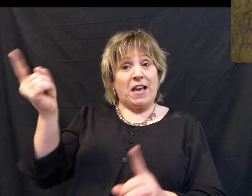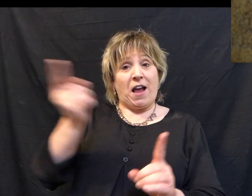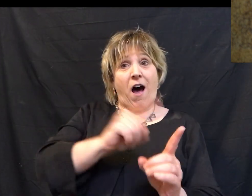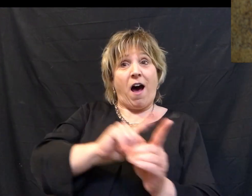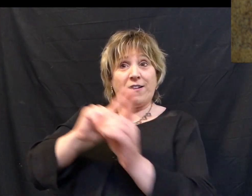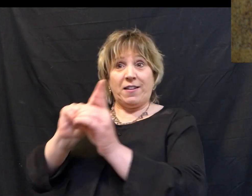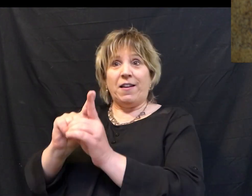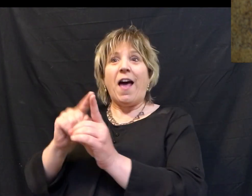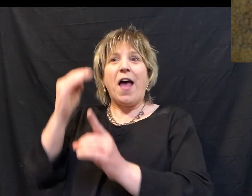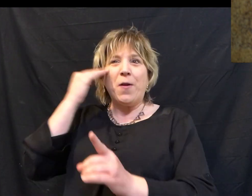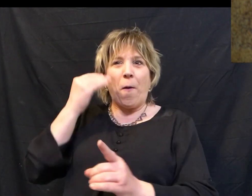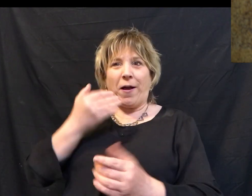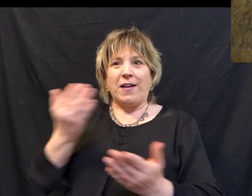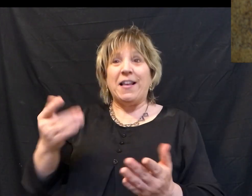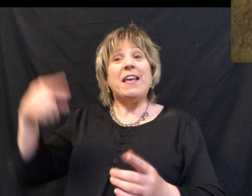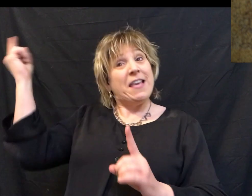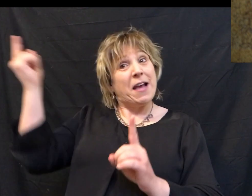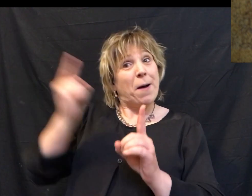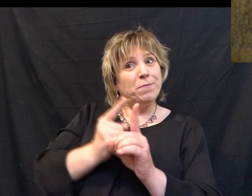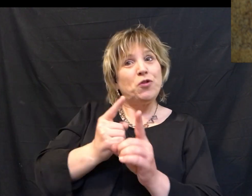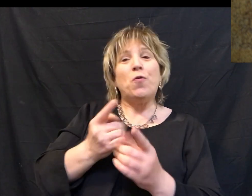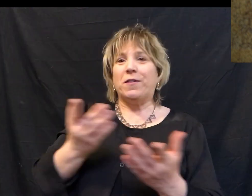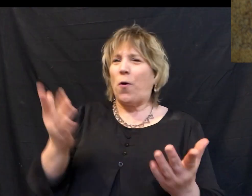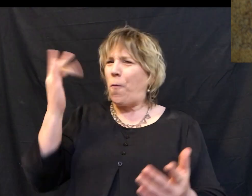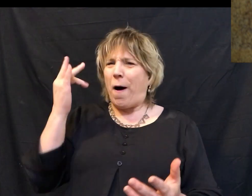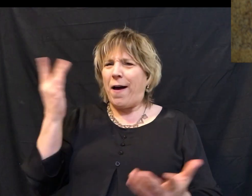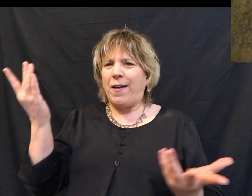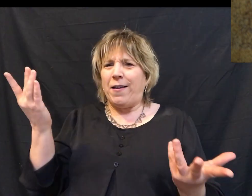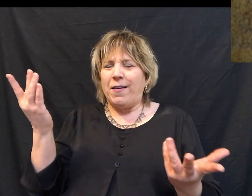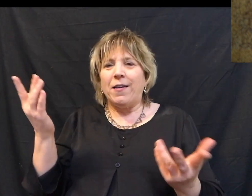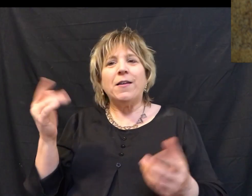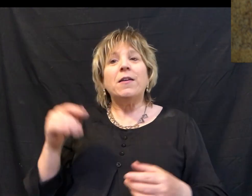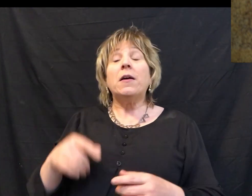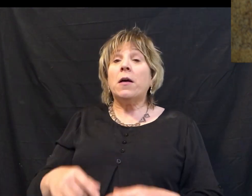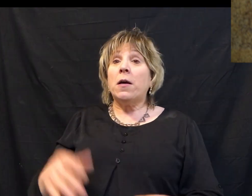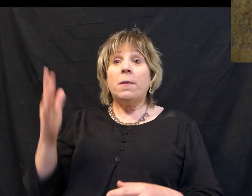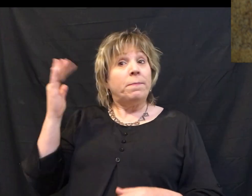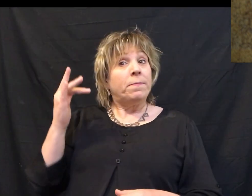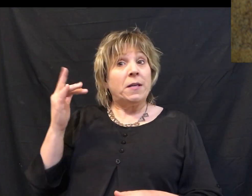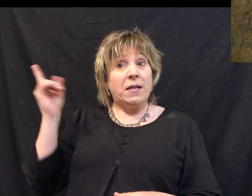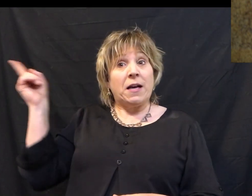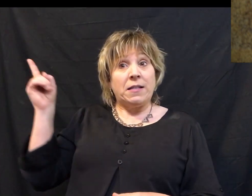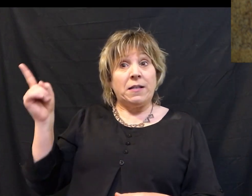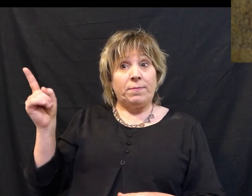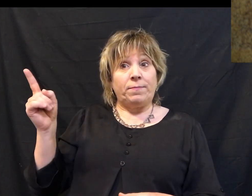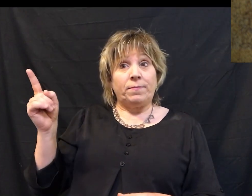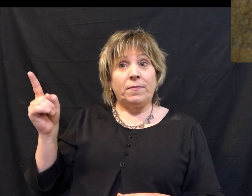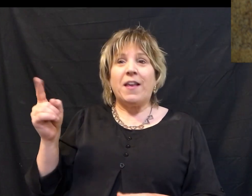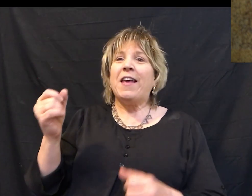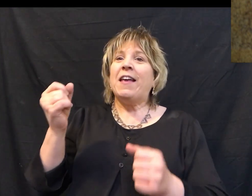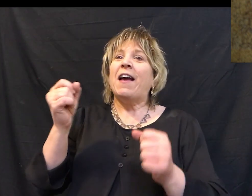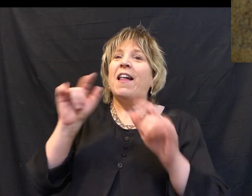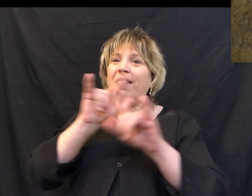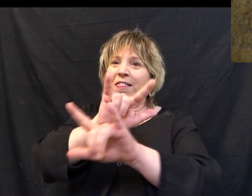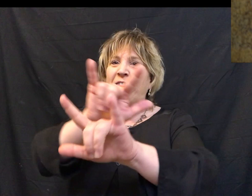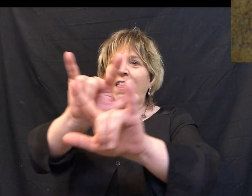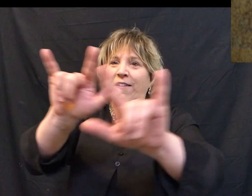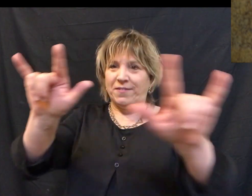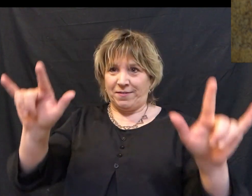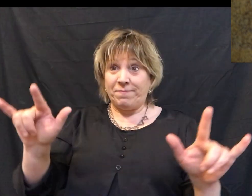rather than the opposite. He comes to us. And why does he do this? Why does he come to us? Because he loves